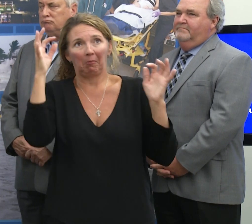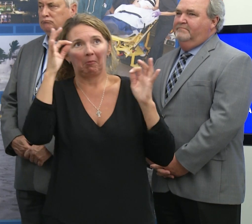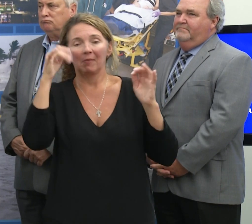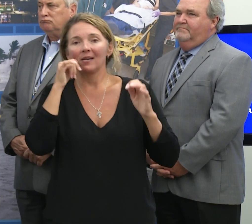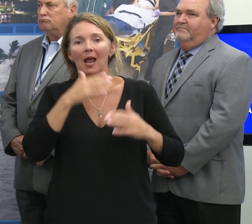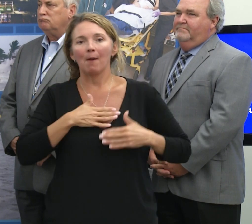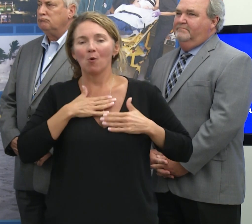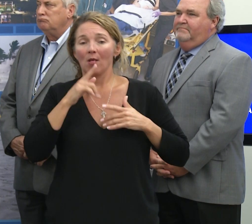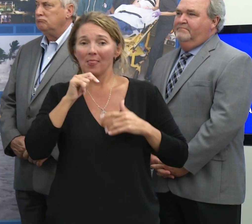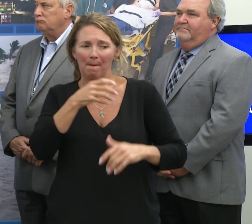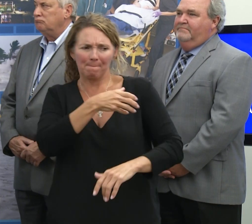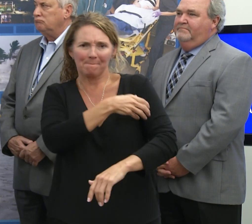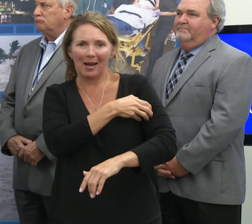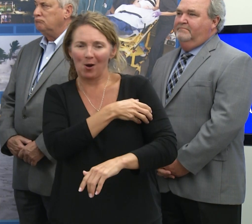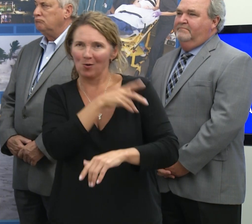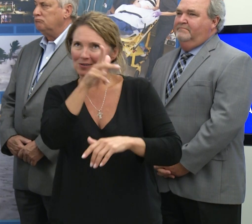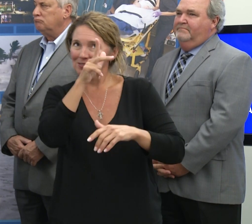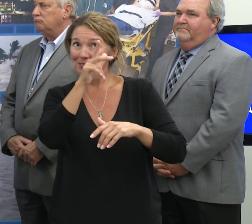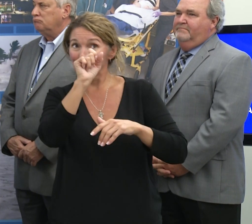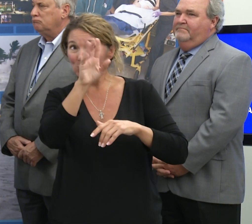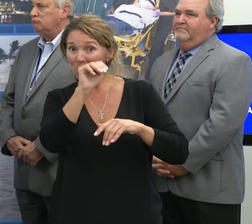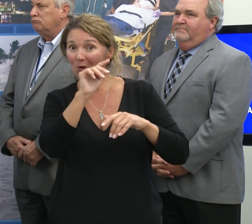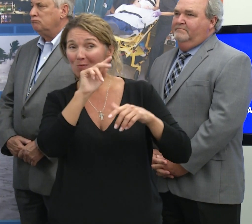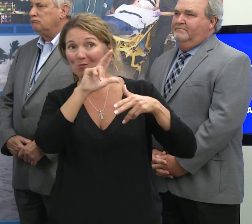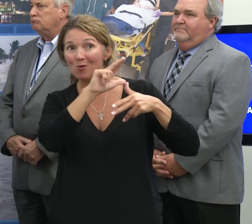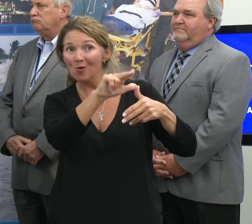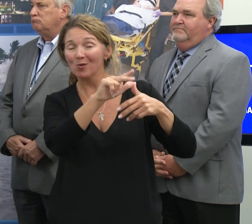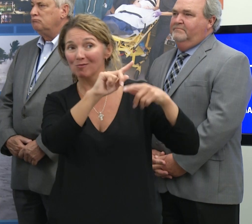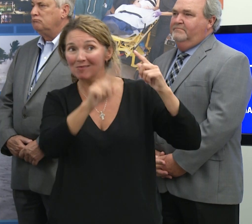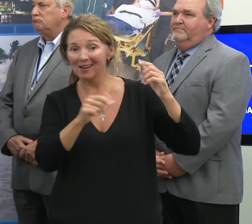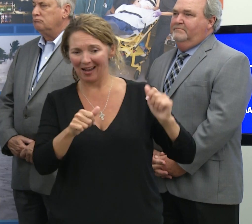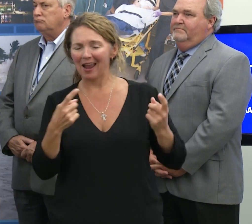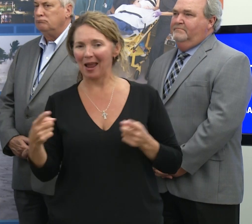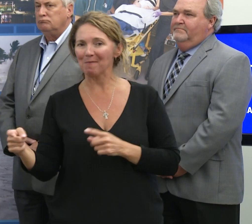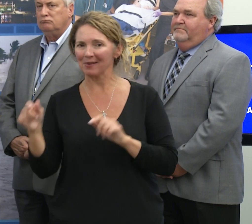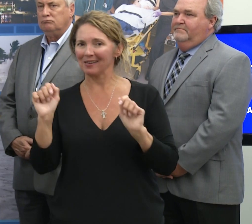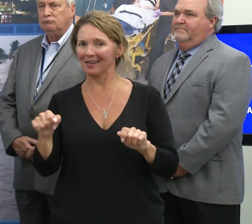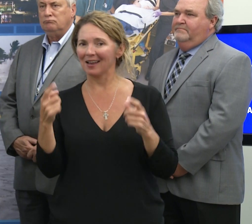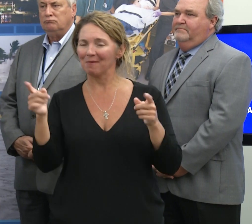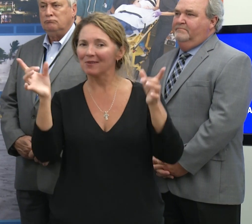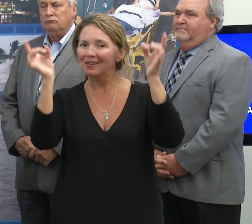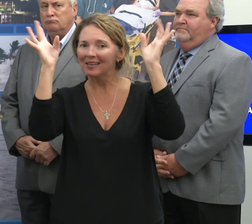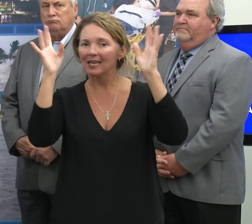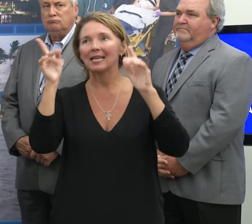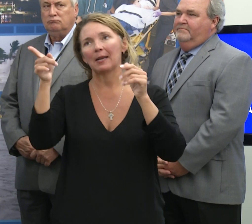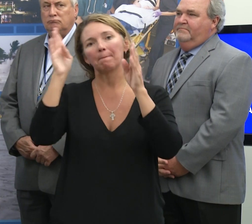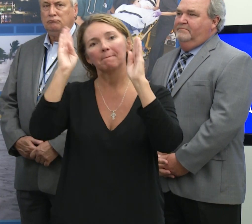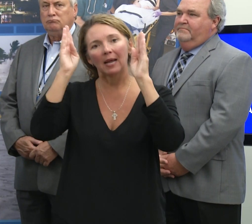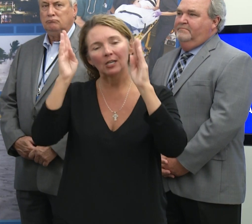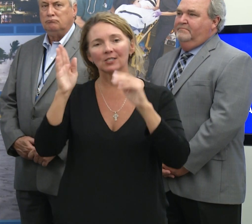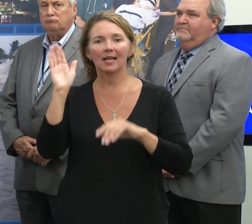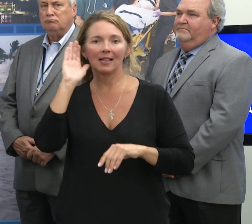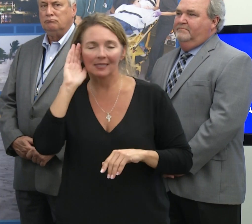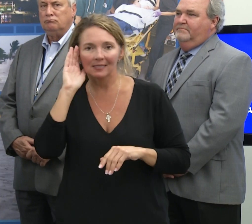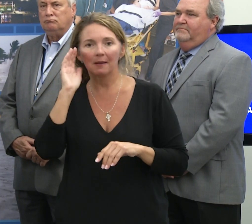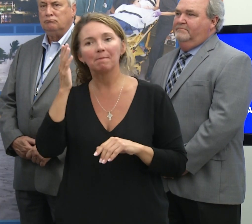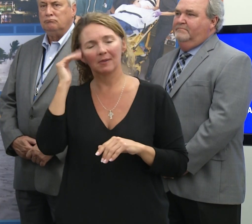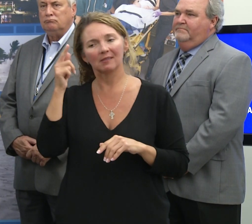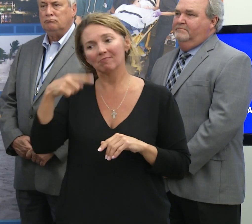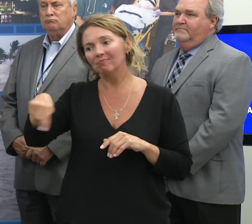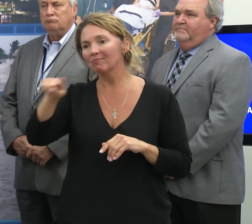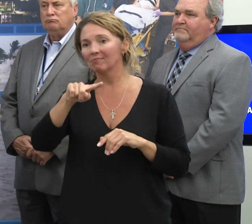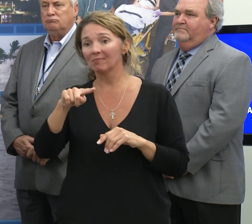appreciate the power of these storms and what potentially can happen. They need to pay attention. They need to listen because